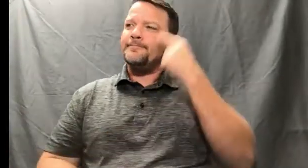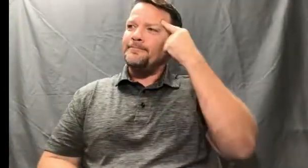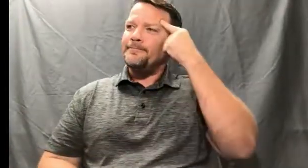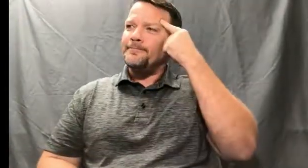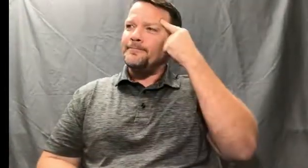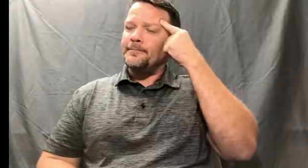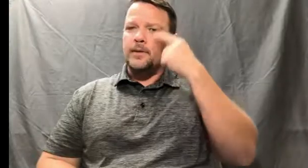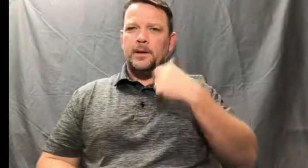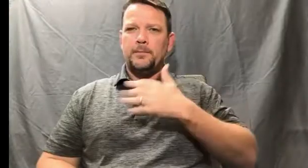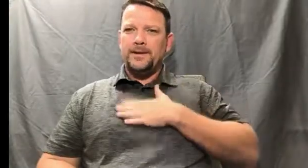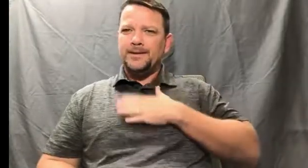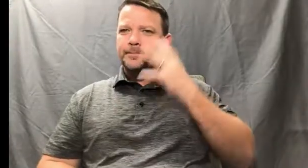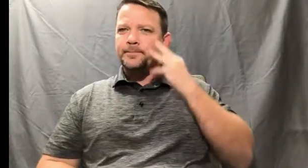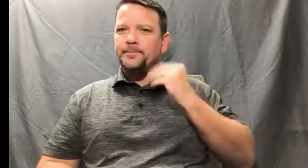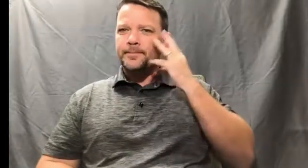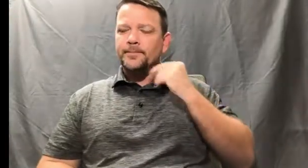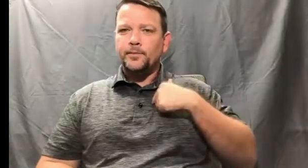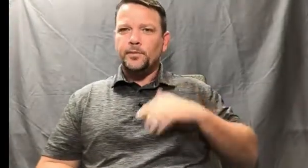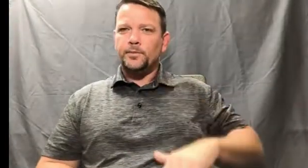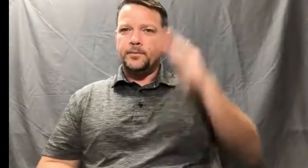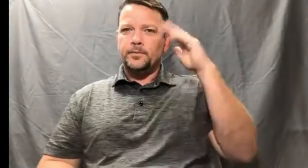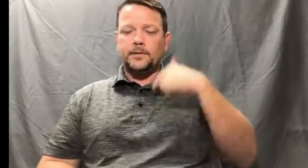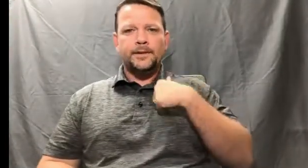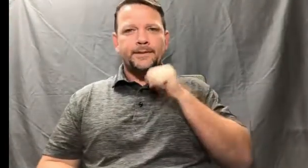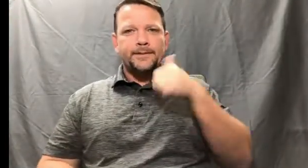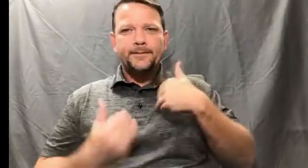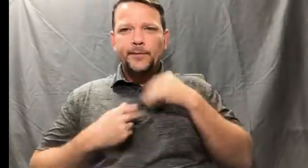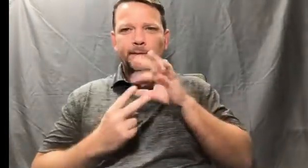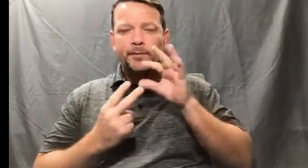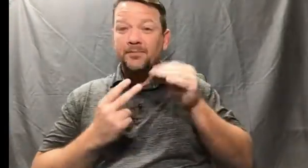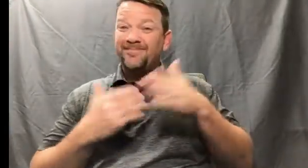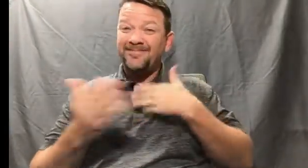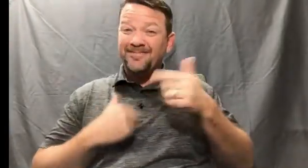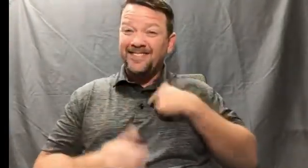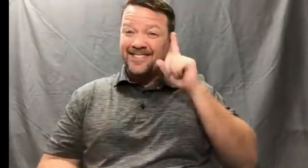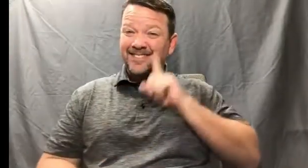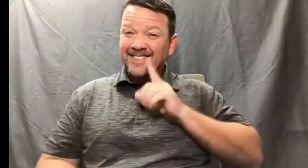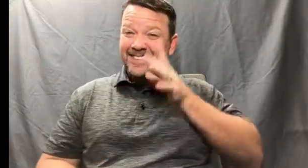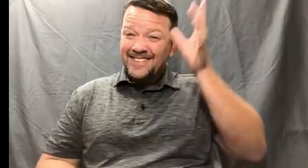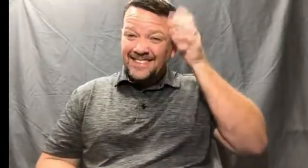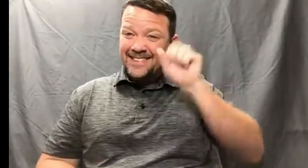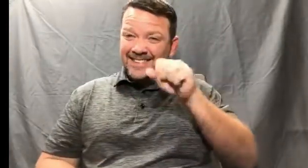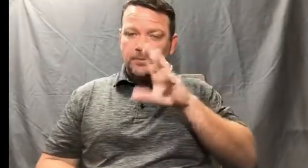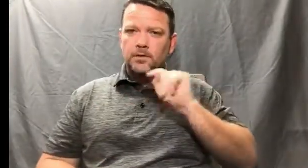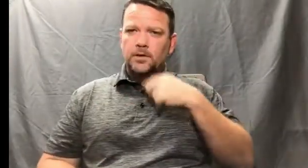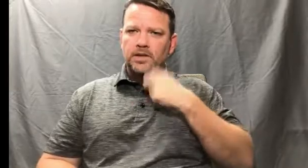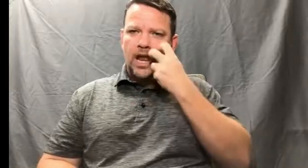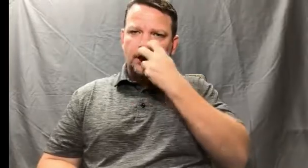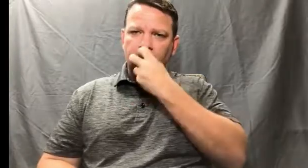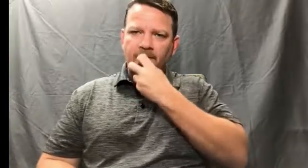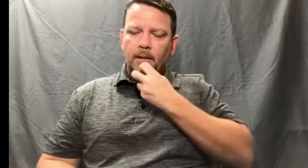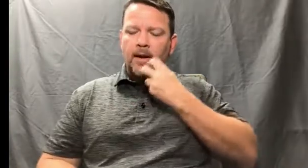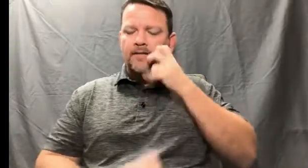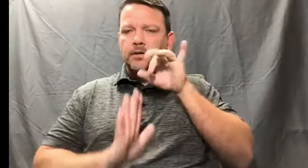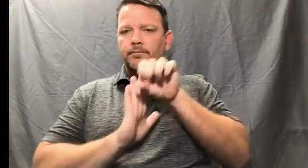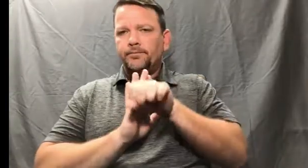Some more questions that have been asked of me. You know, my experience when I'm growing up. I had choices. My parents,